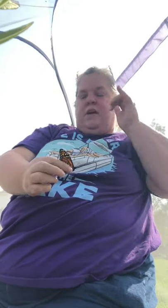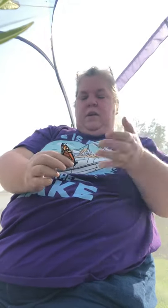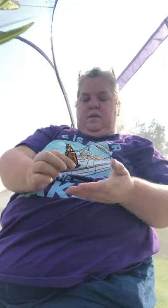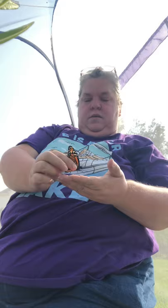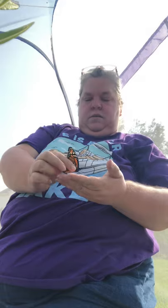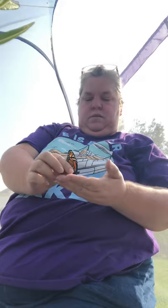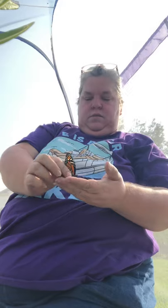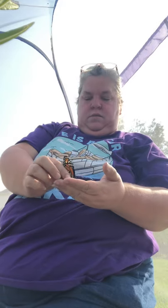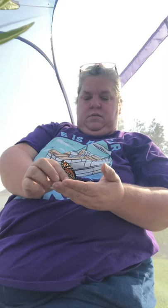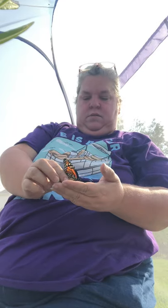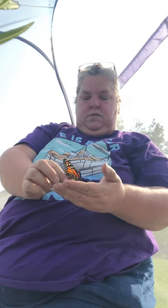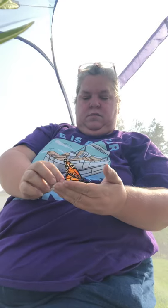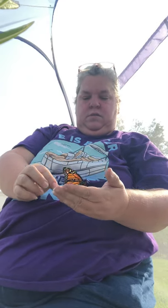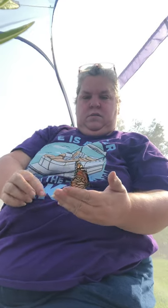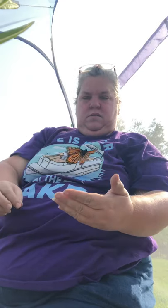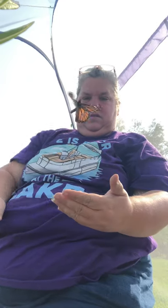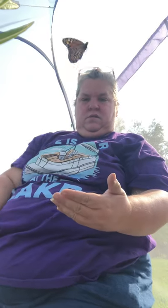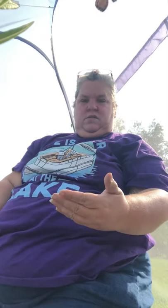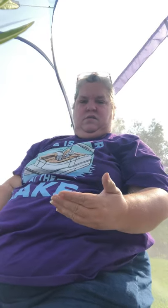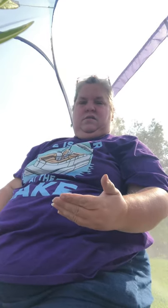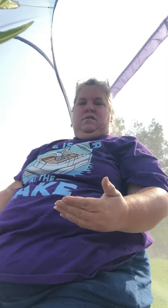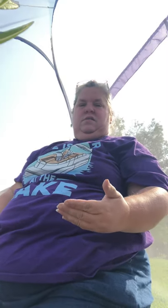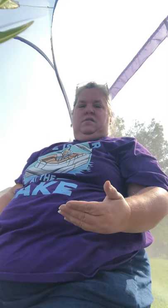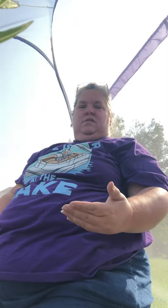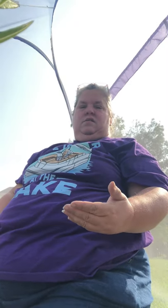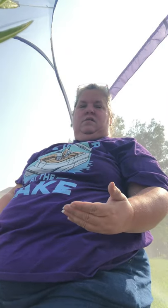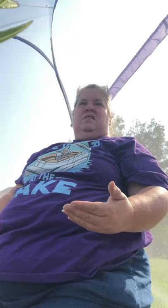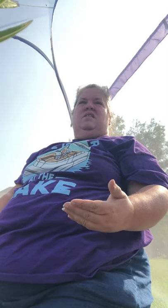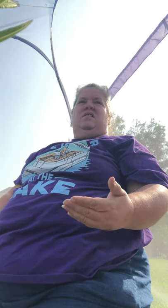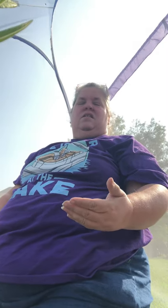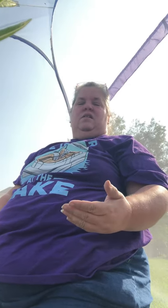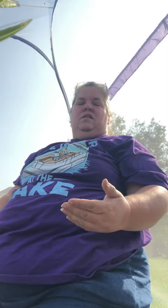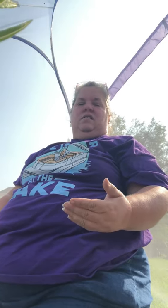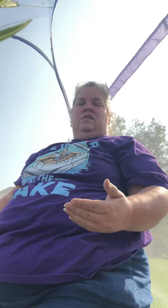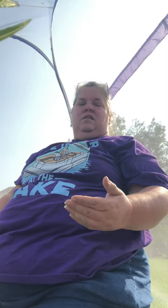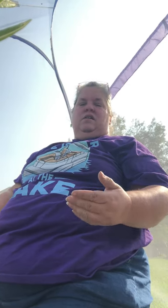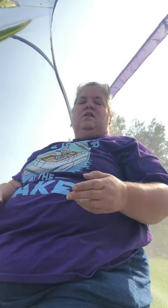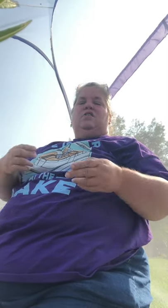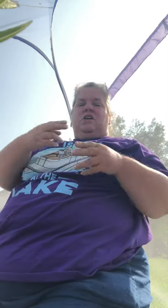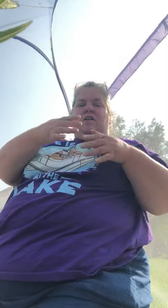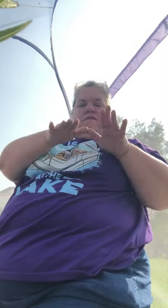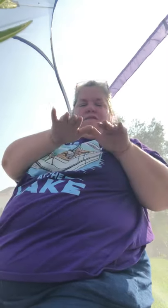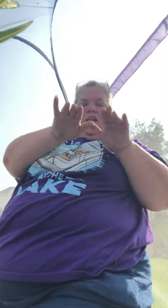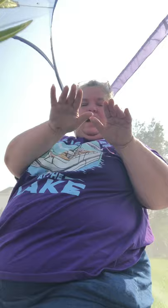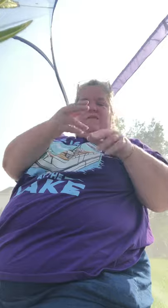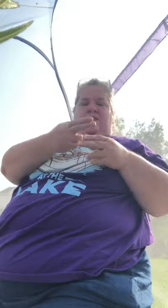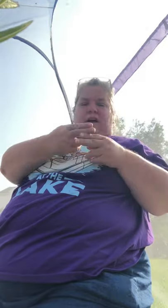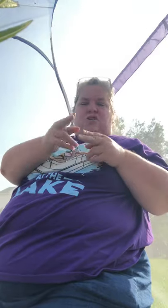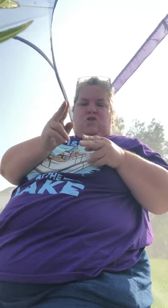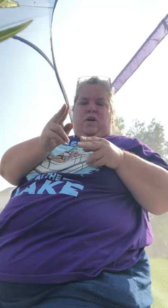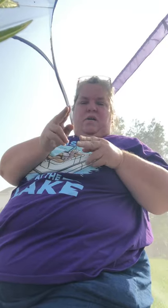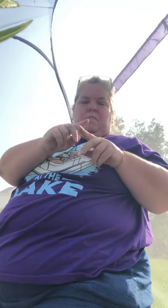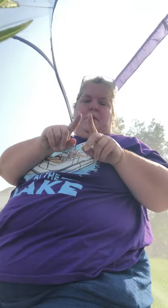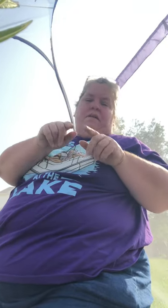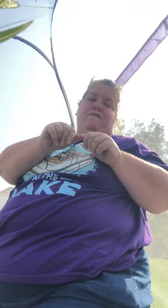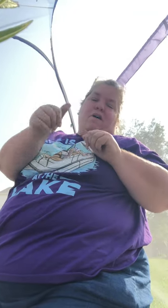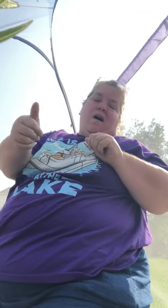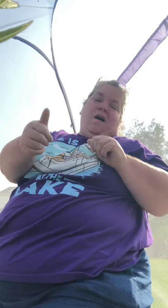she couldn't fly for like a short but far